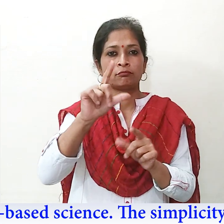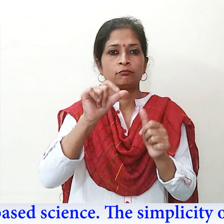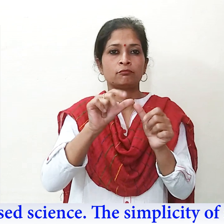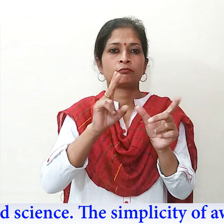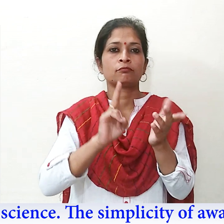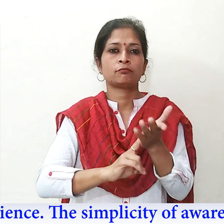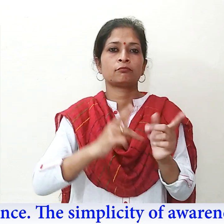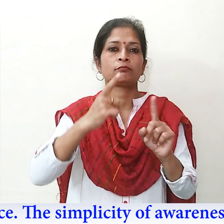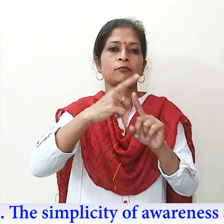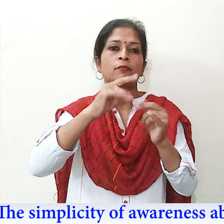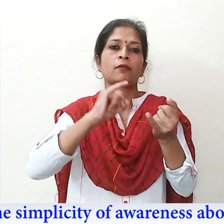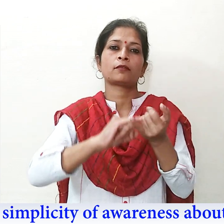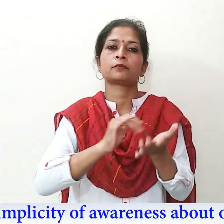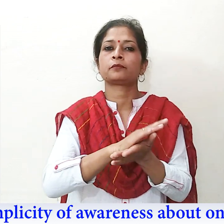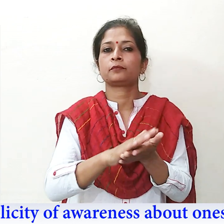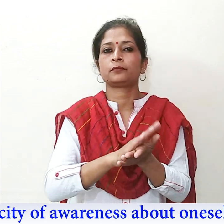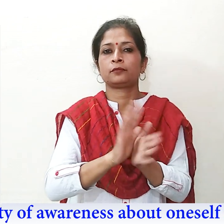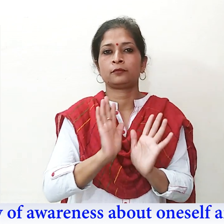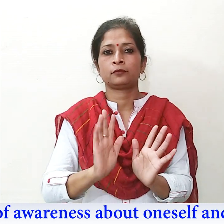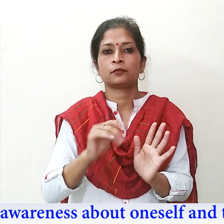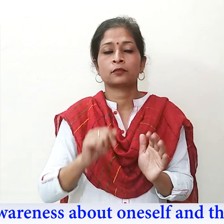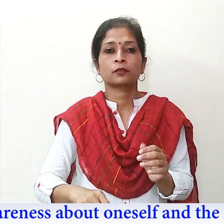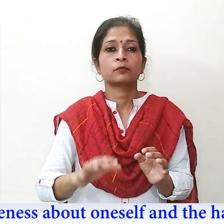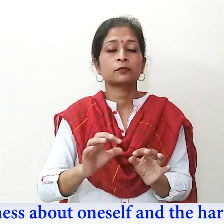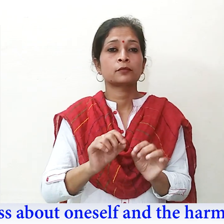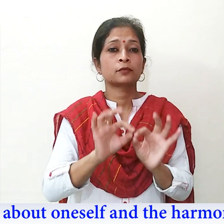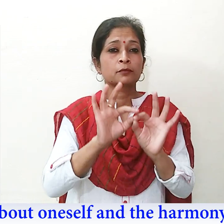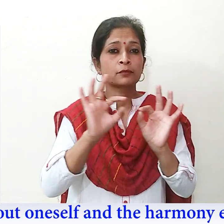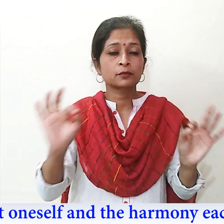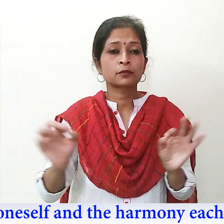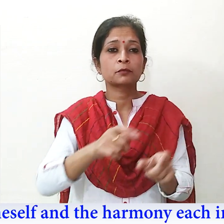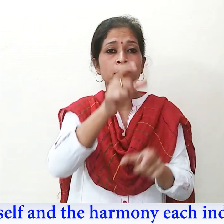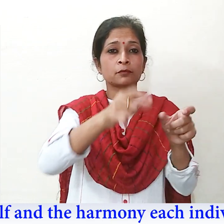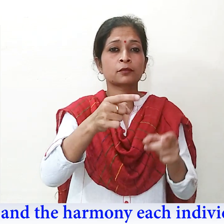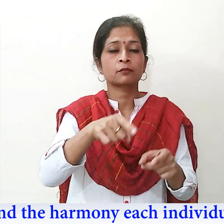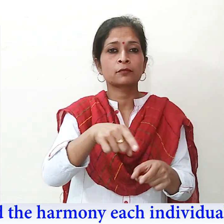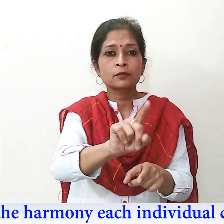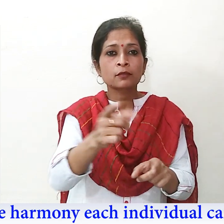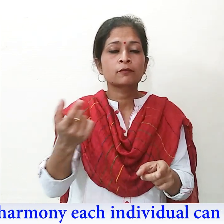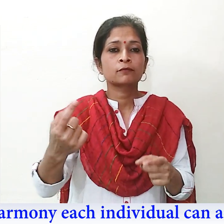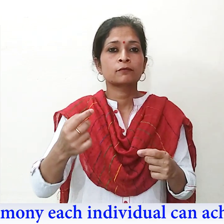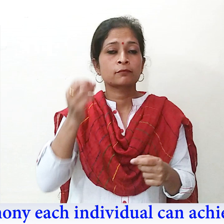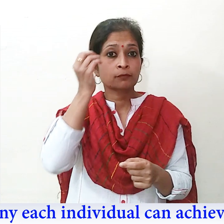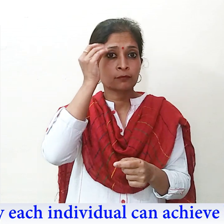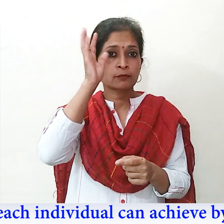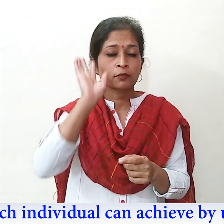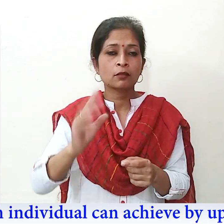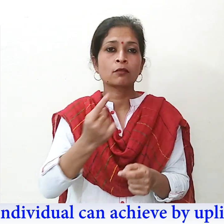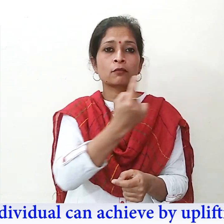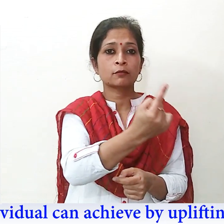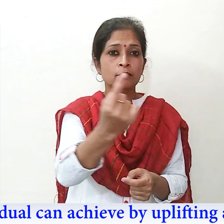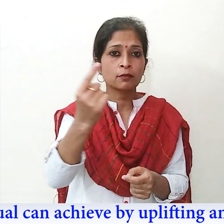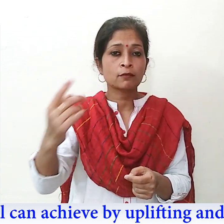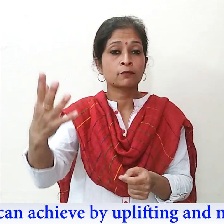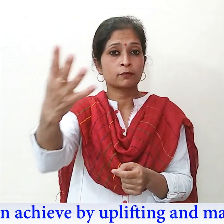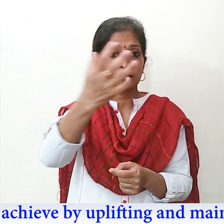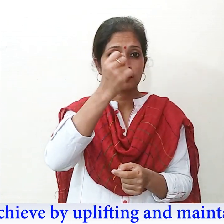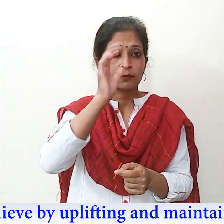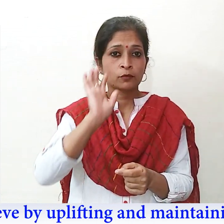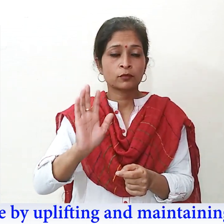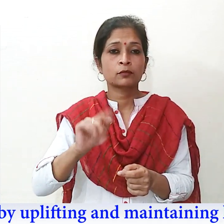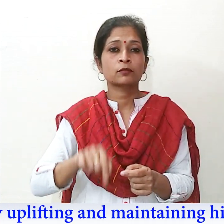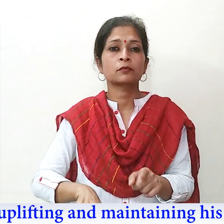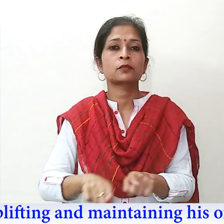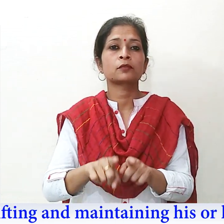science. The simplicity of awareness about oneself and the harmony each individual can achieve